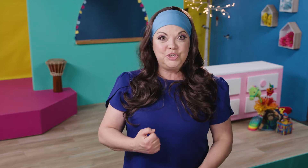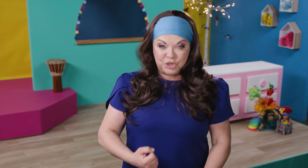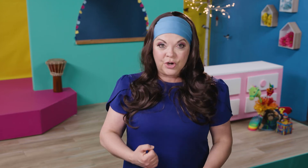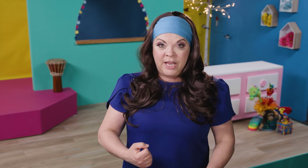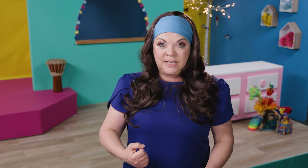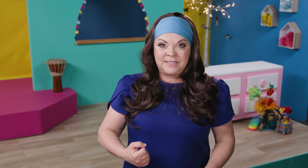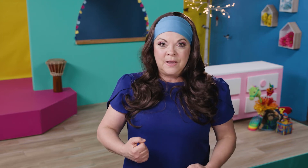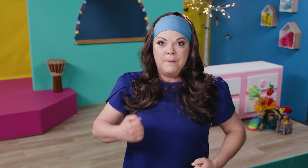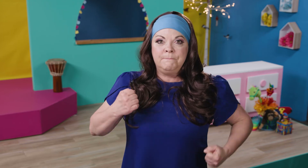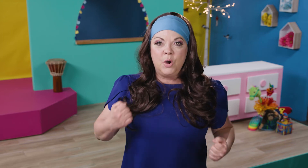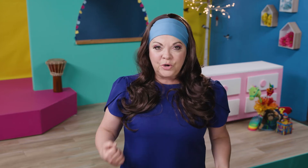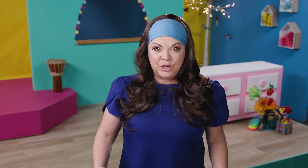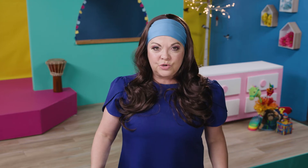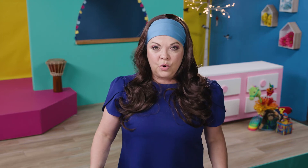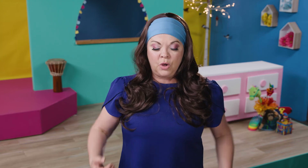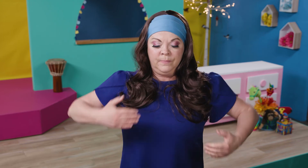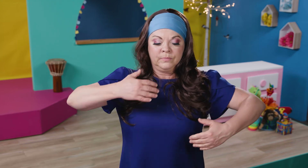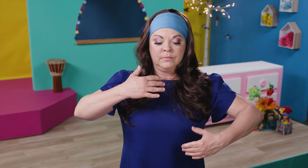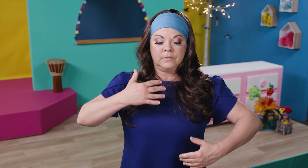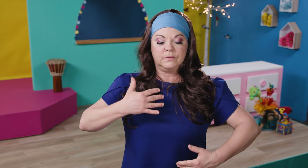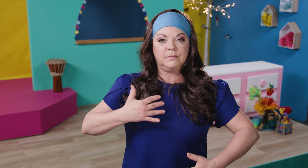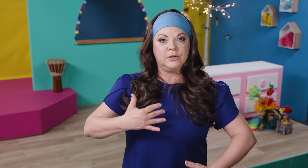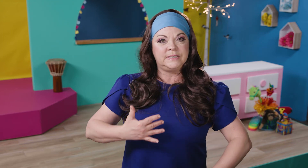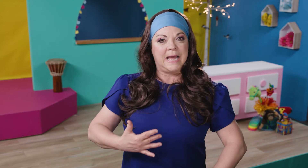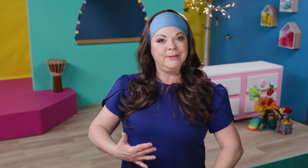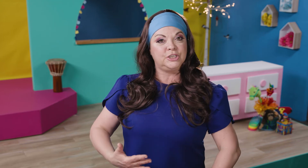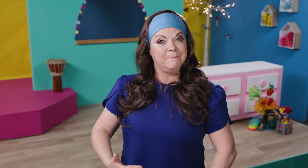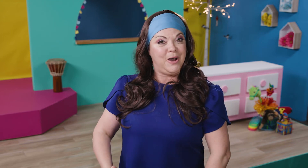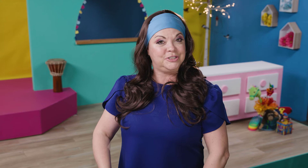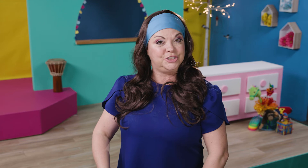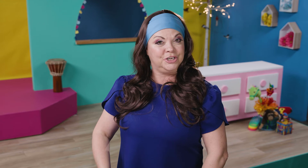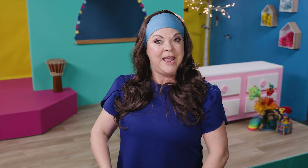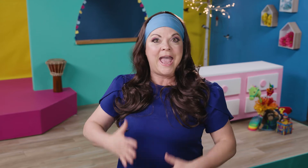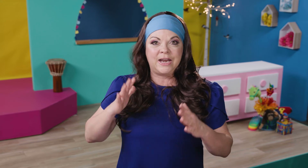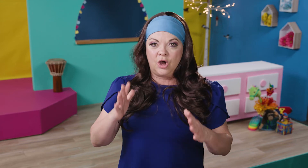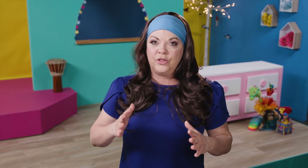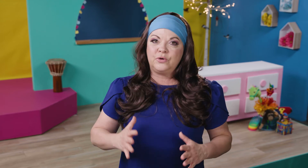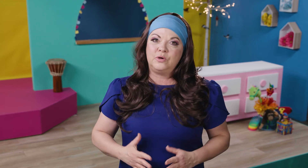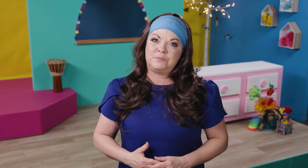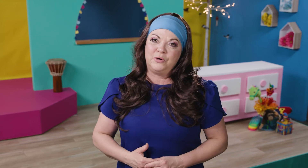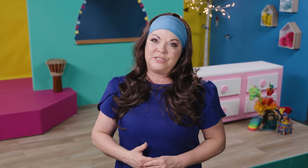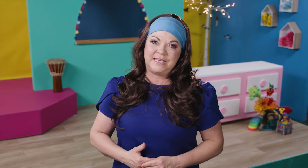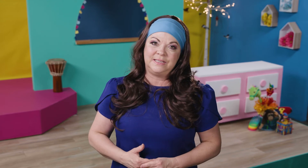endurance, motor control. They're establishing posture and all their gross motor skills.